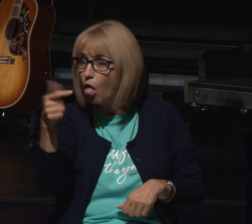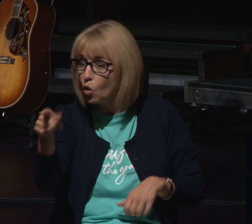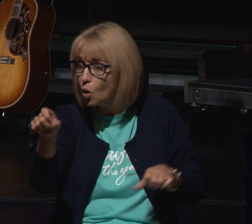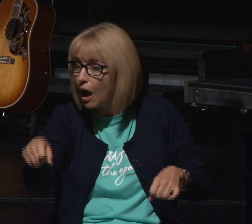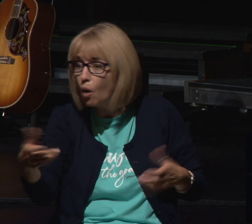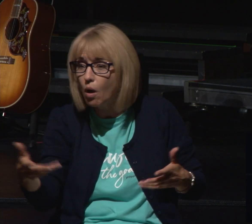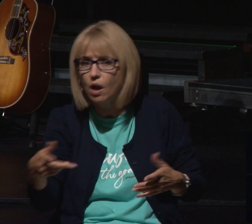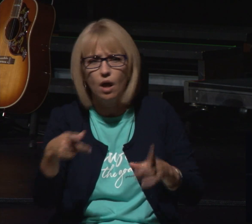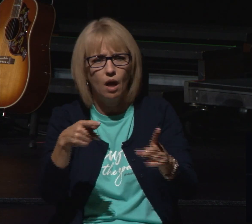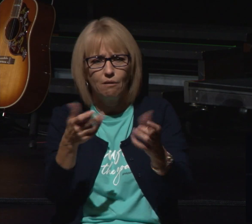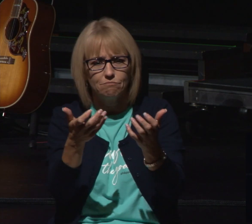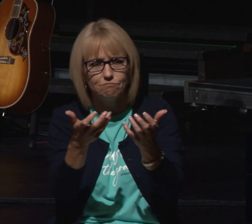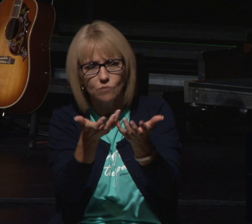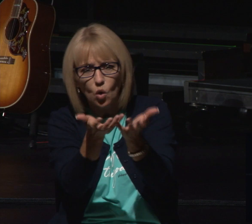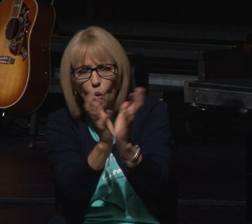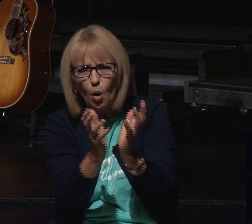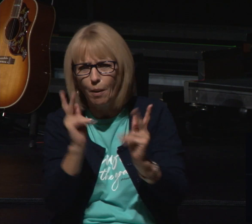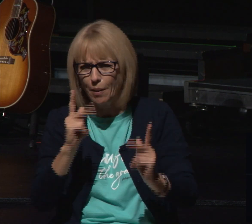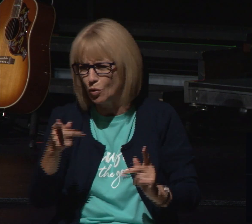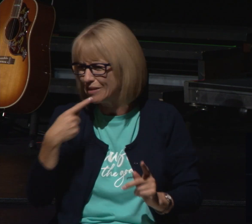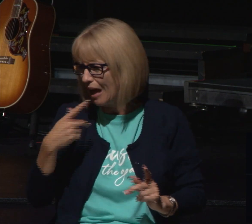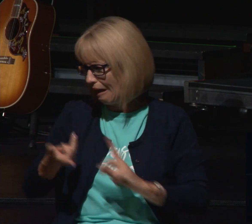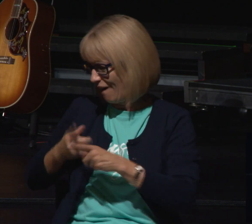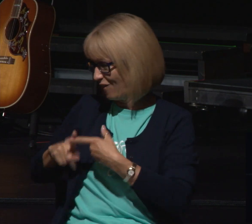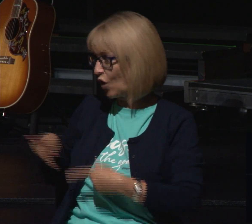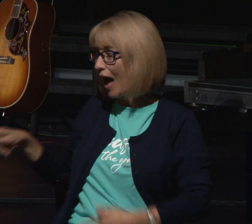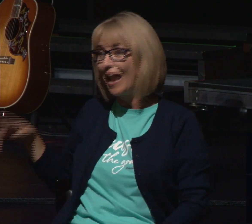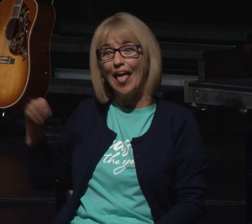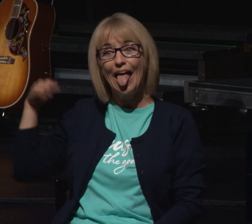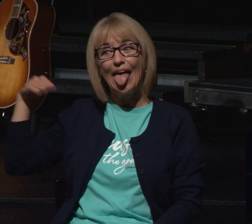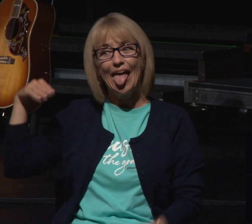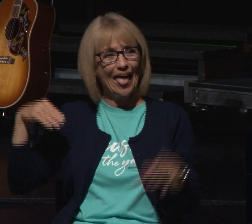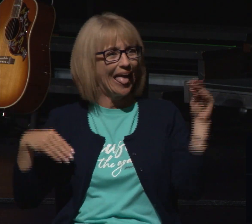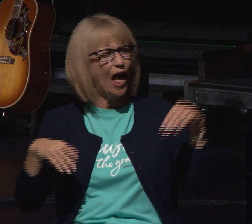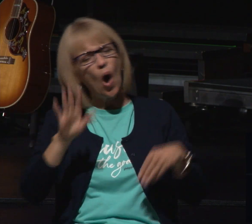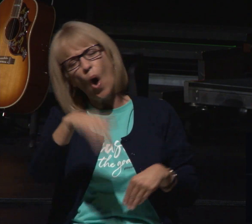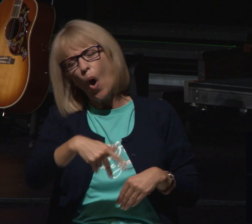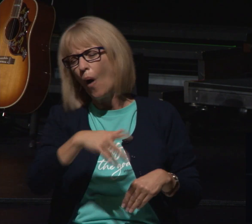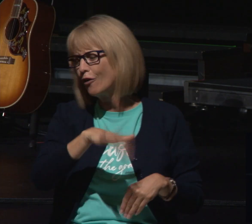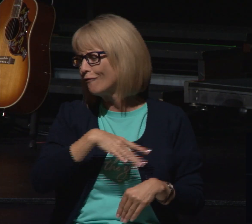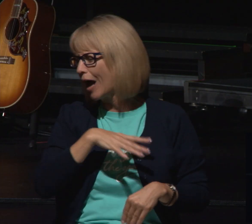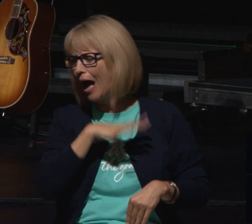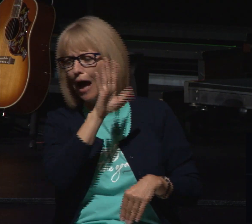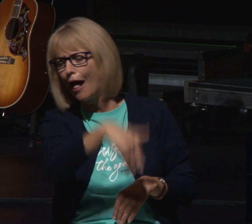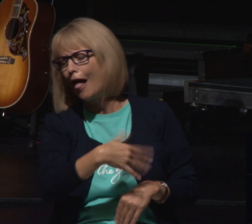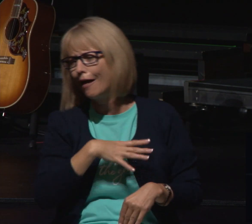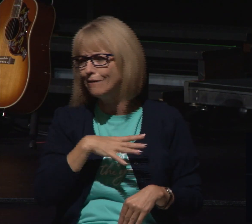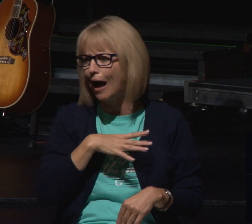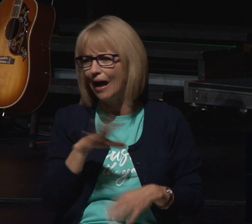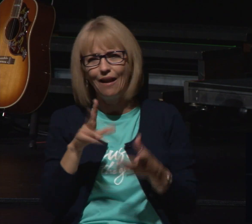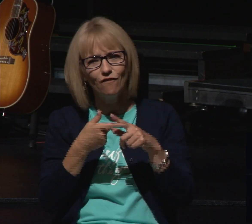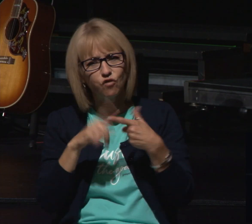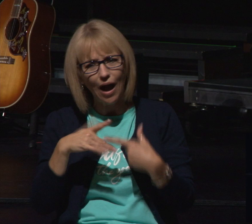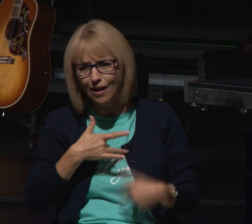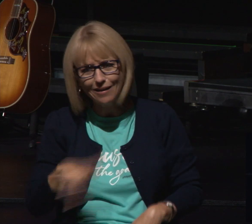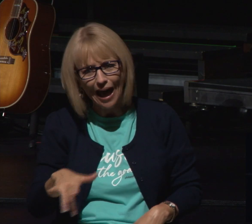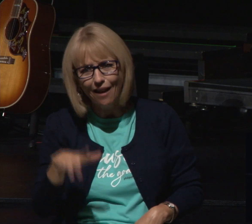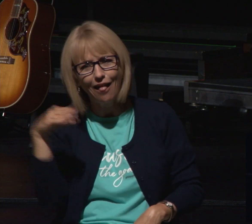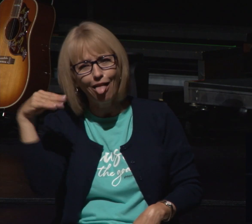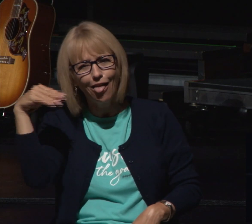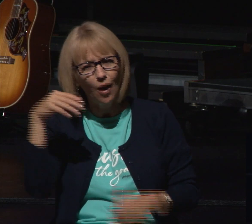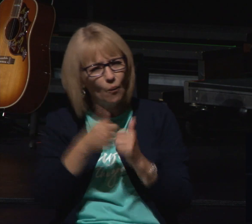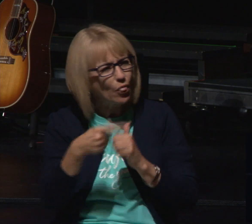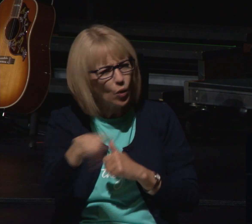and guidance because sometimes our friends just they just kind of agree with you or tell you to get over it and sometimes you need that professional to come and help